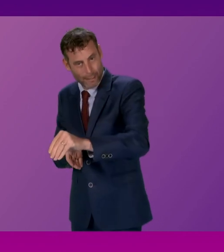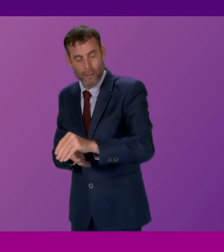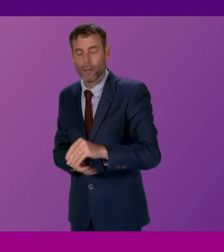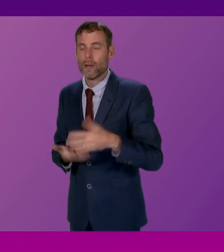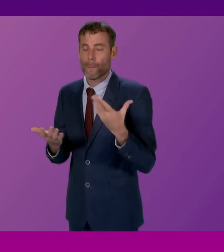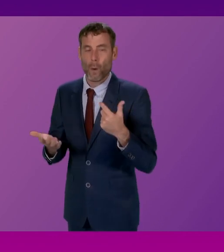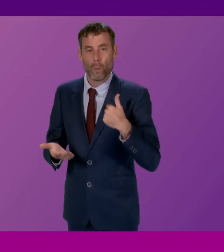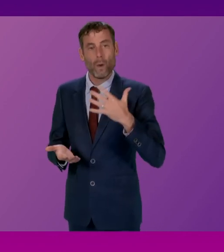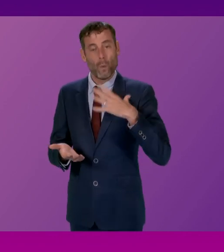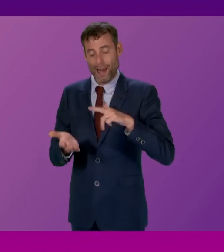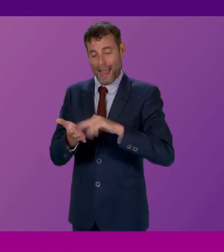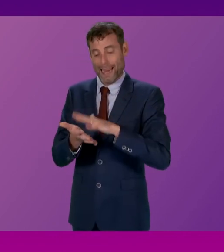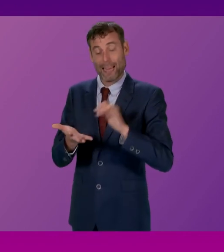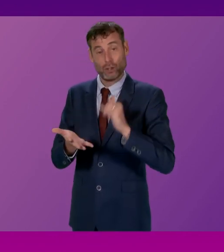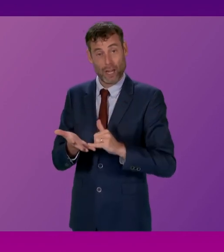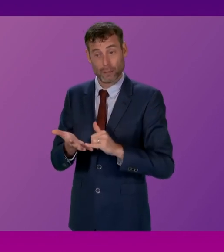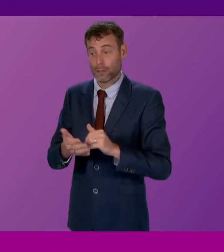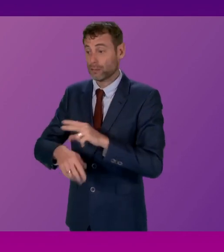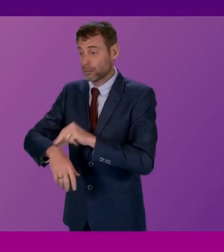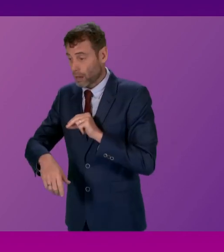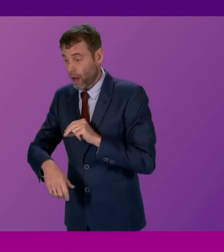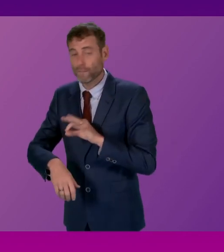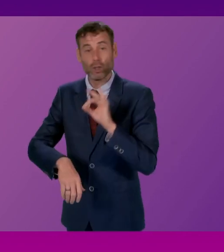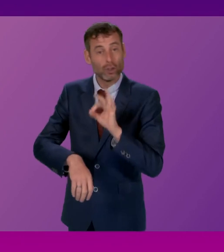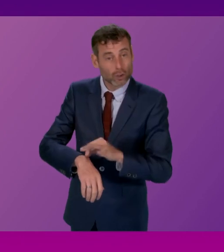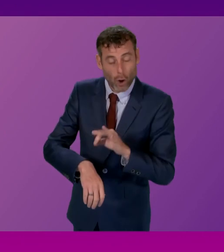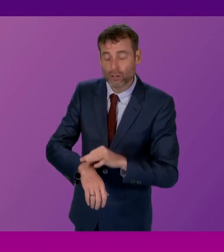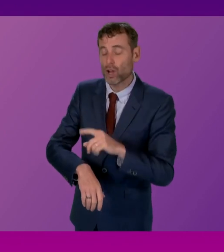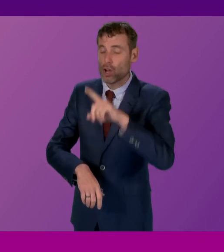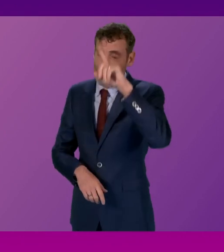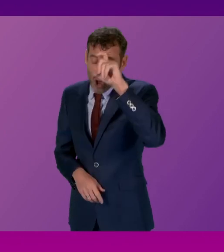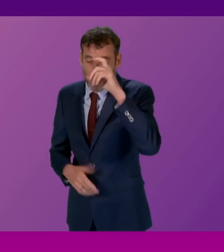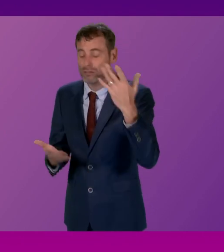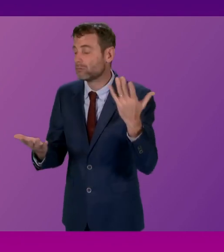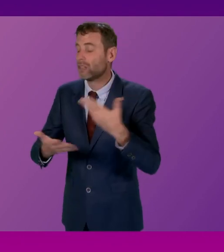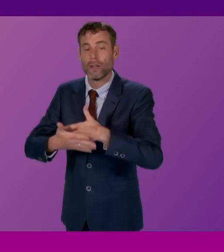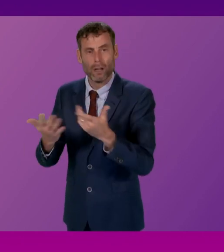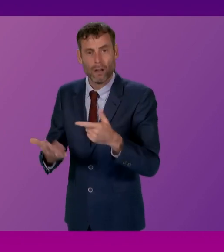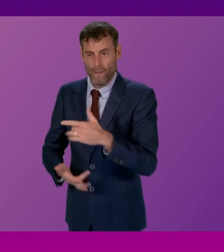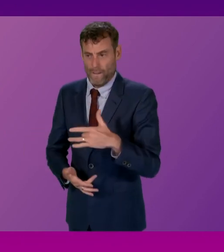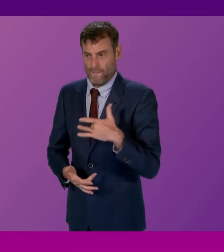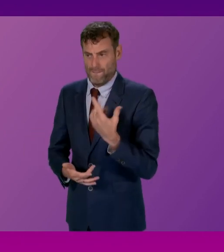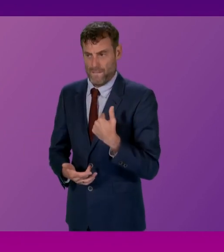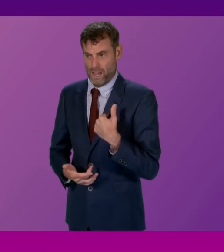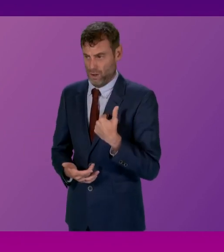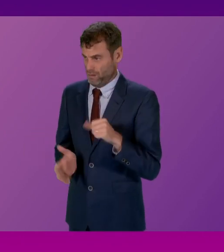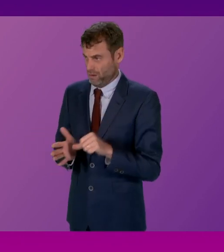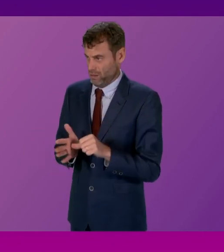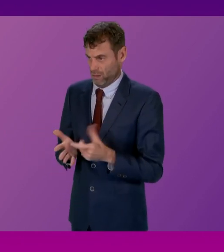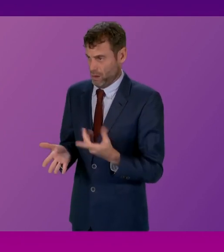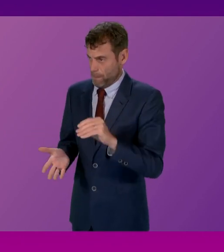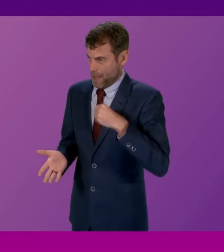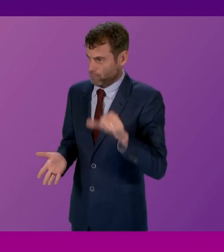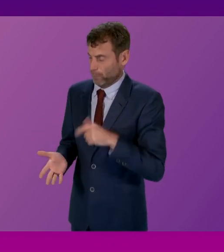that no NHS worker, be it a doctor or a nurse or any of our NHS staff, feels like they have to go on strike because they're not being